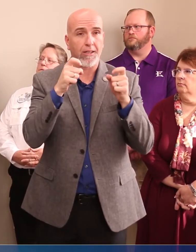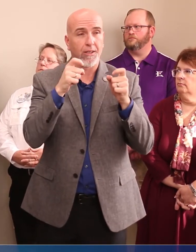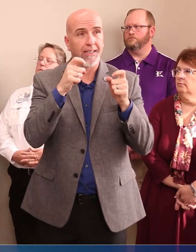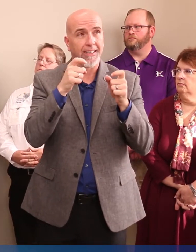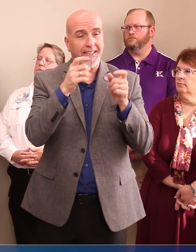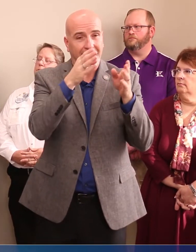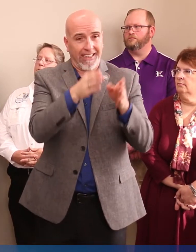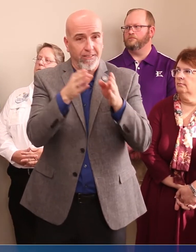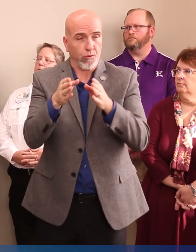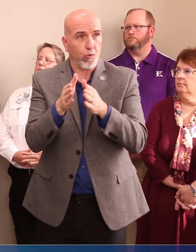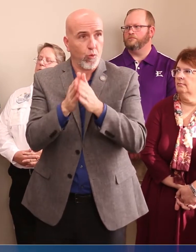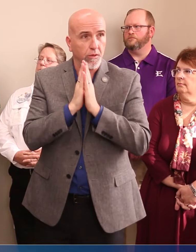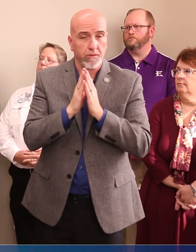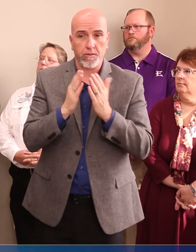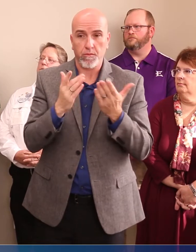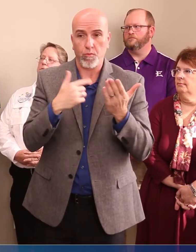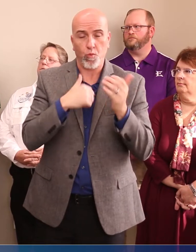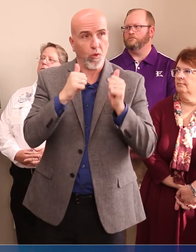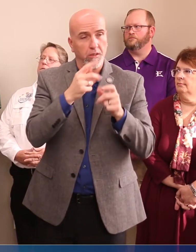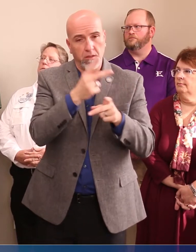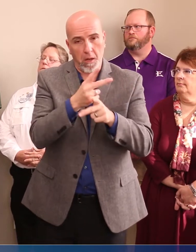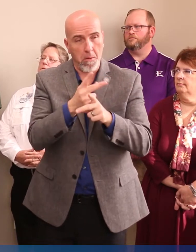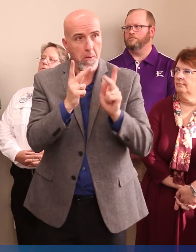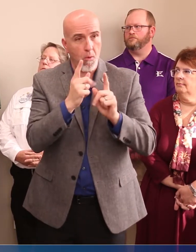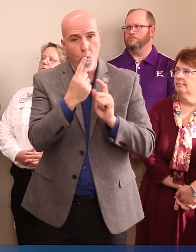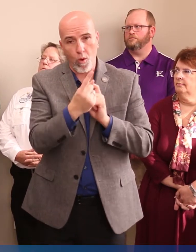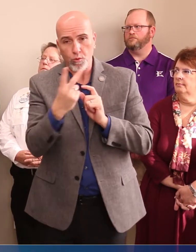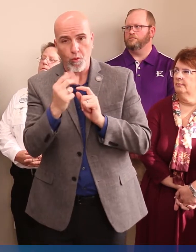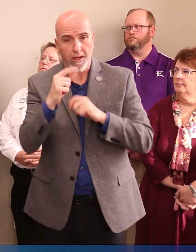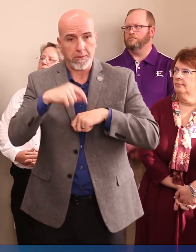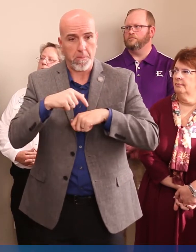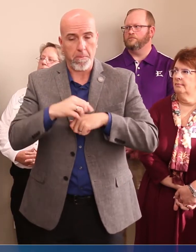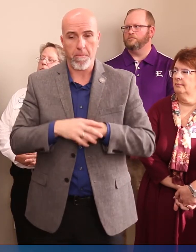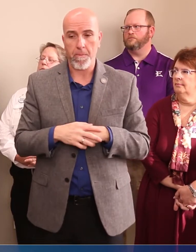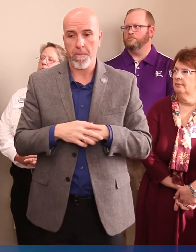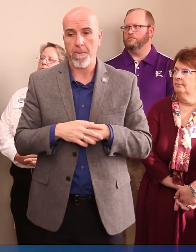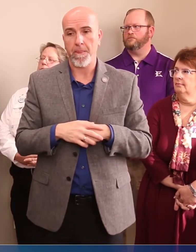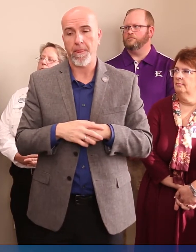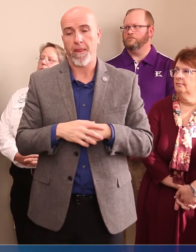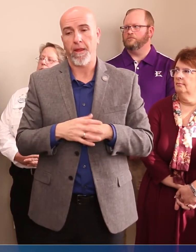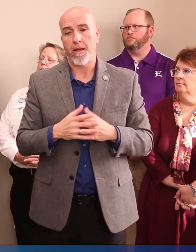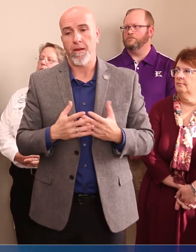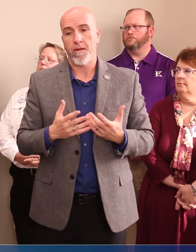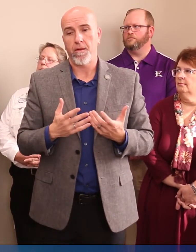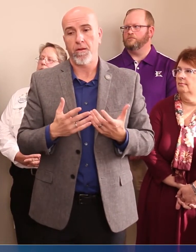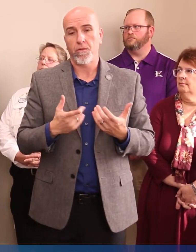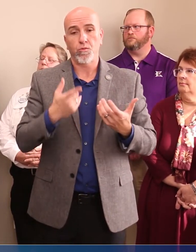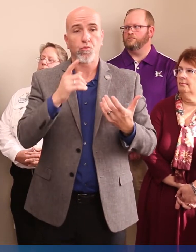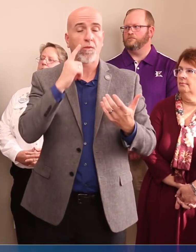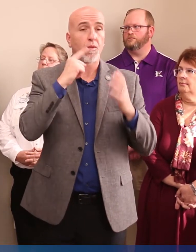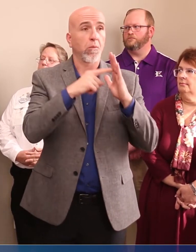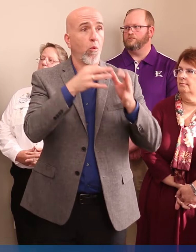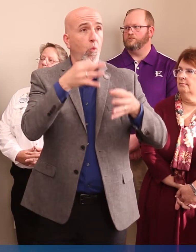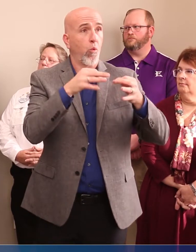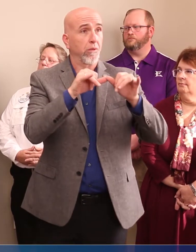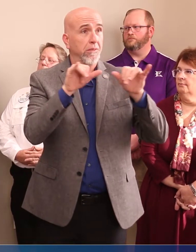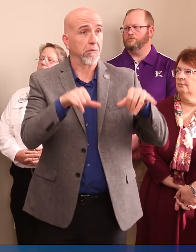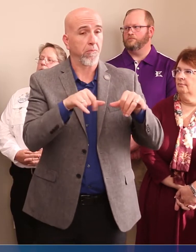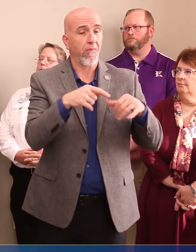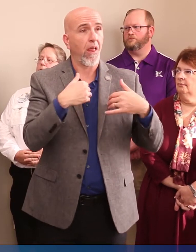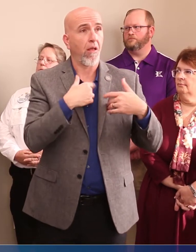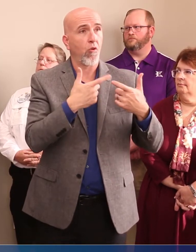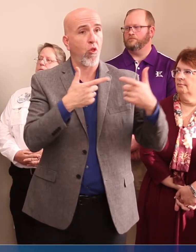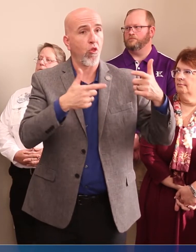requests. You know, we can take care of people one or two at a time. So court systems normally have